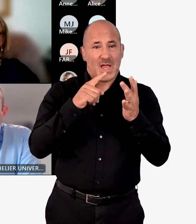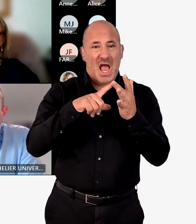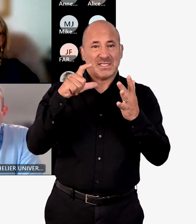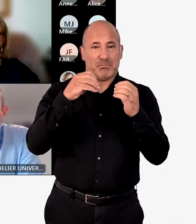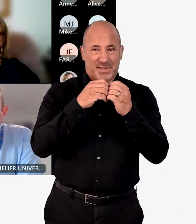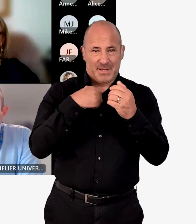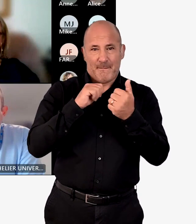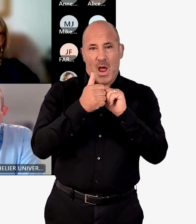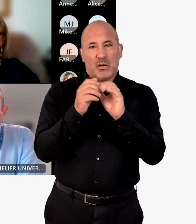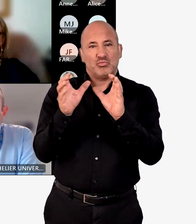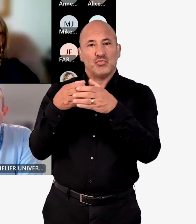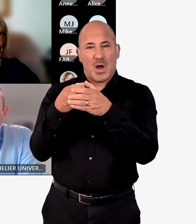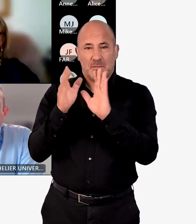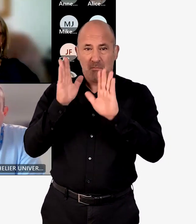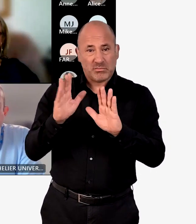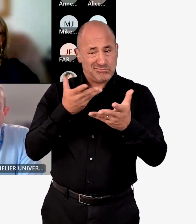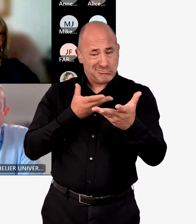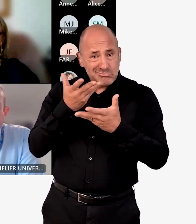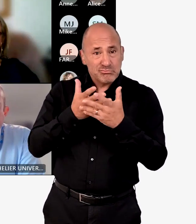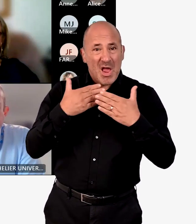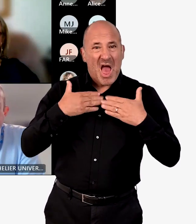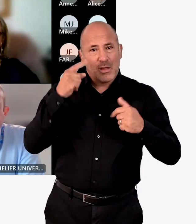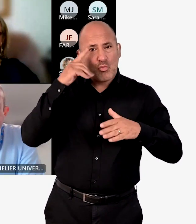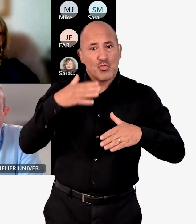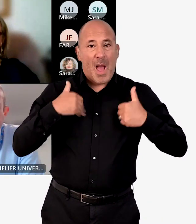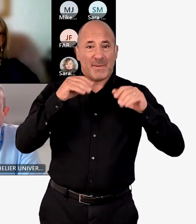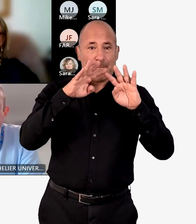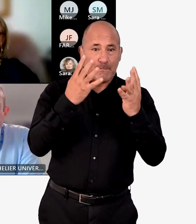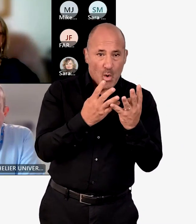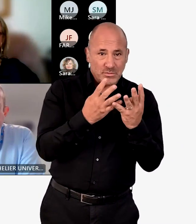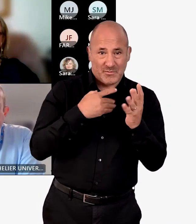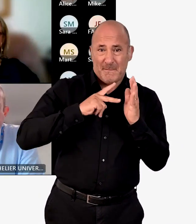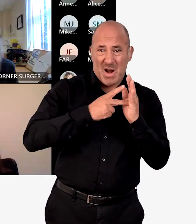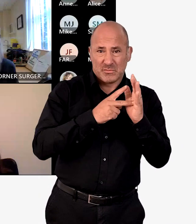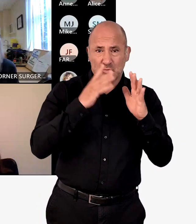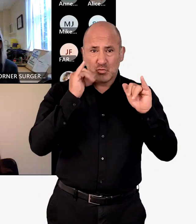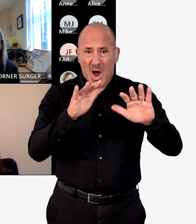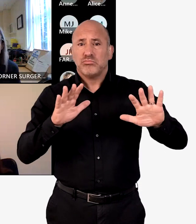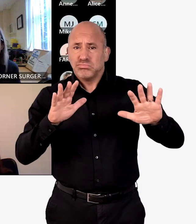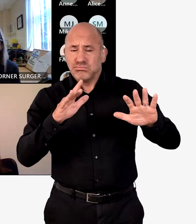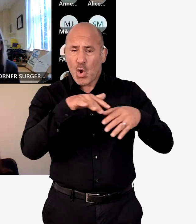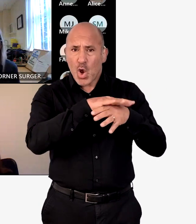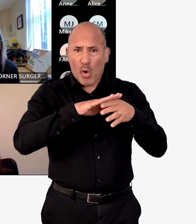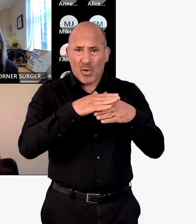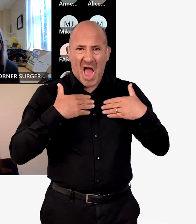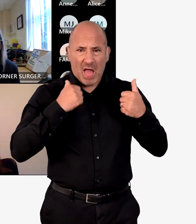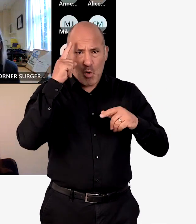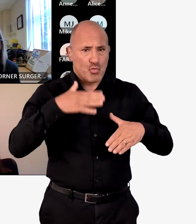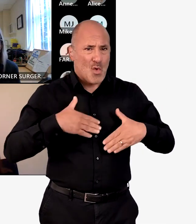the ICB and our partner trust must consult with health and well-being boards on our plans to make sure that they properly take account of the local